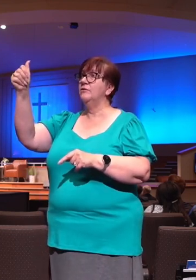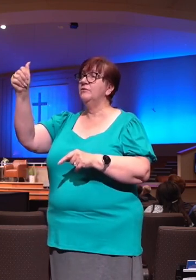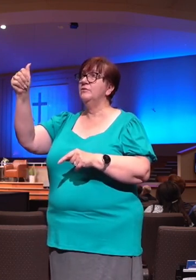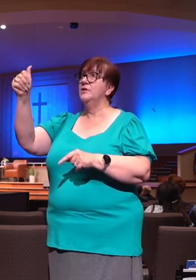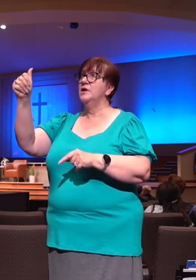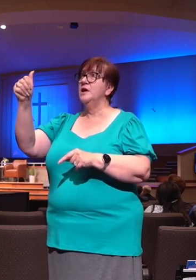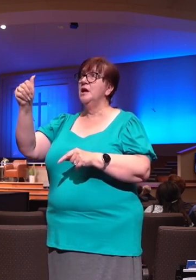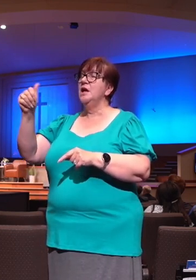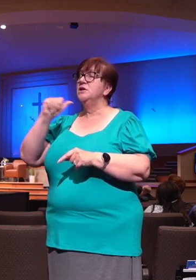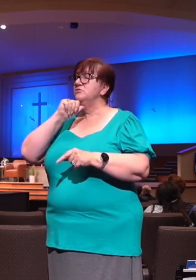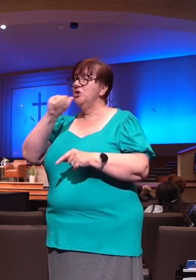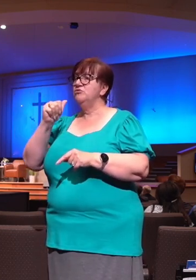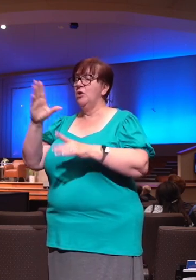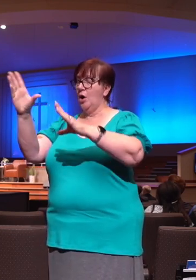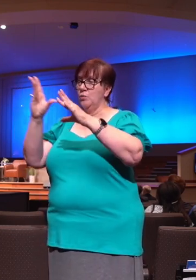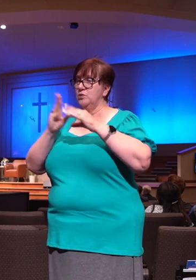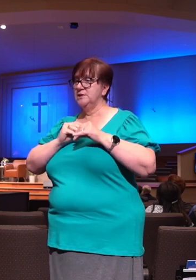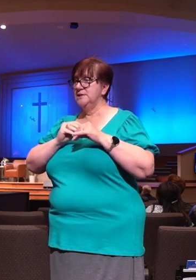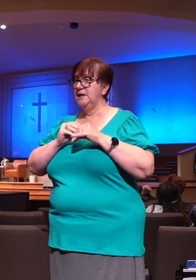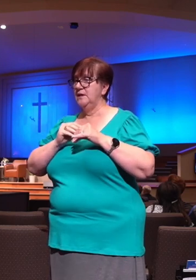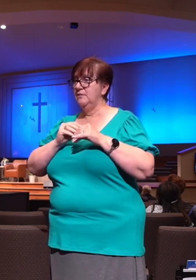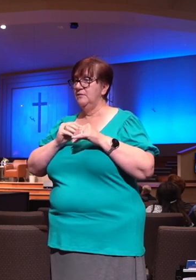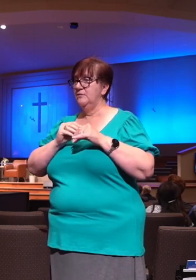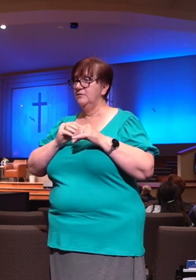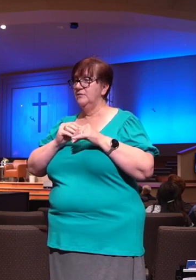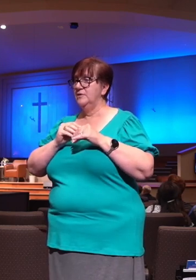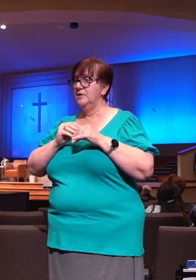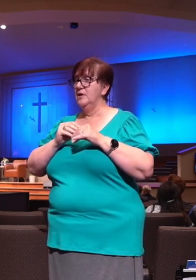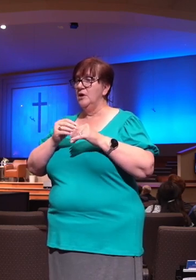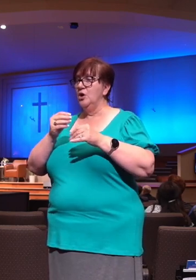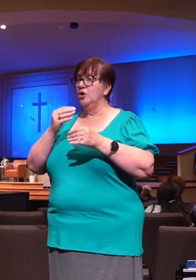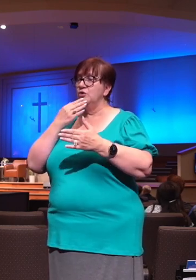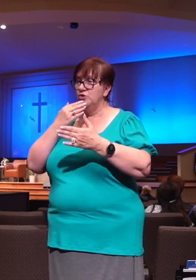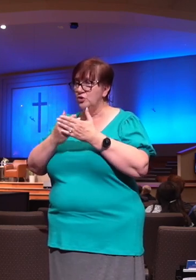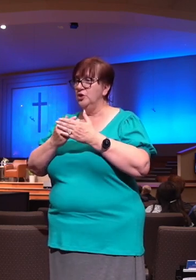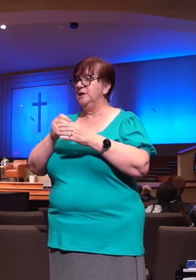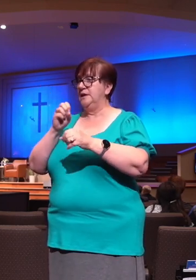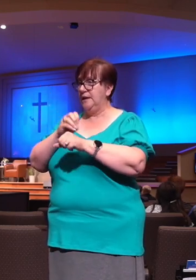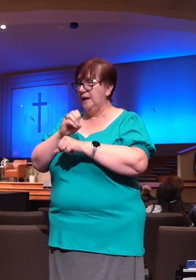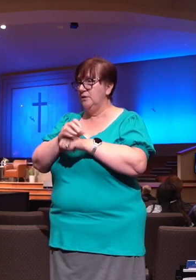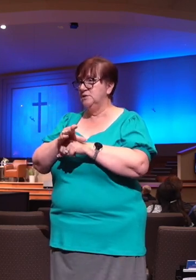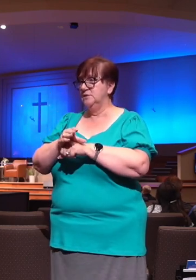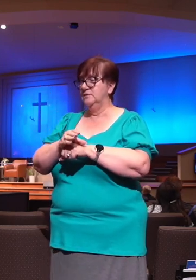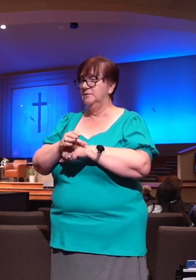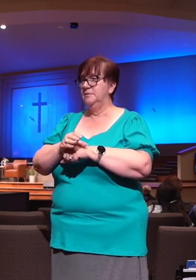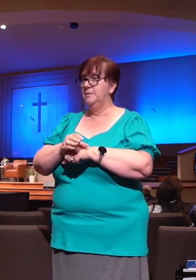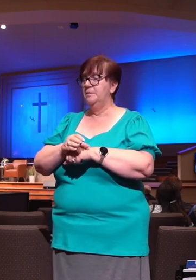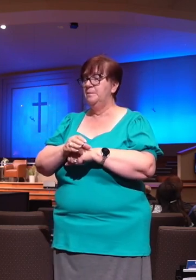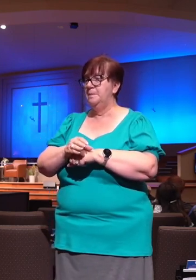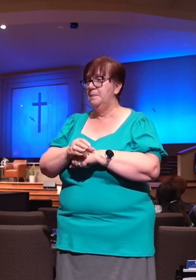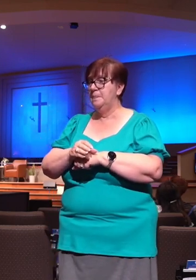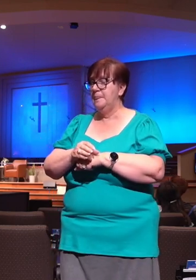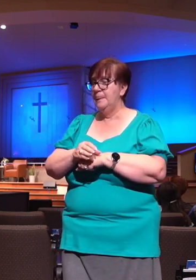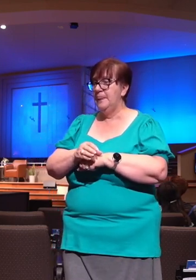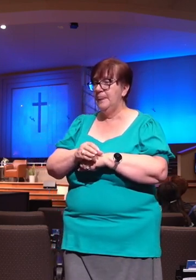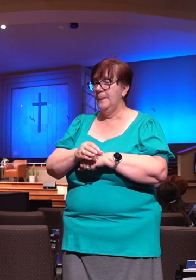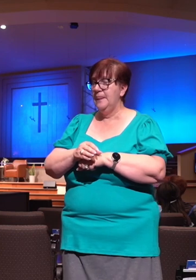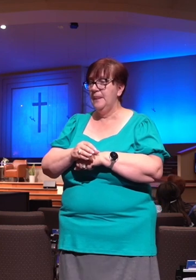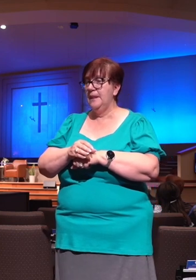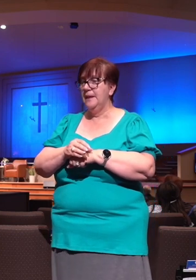than the counsel of his word. And that's not to say that biblical counsel is not helpful. It is helpful, and it has a place, but run to God first and know